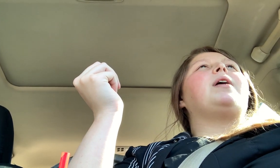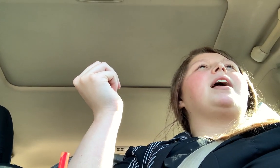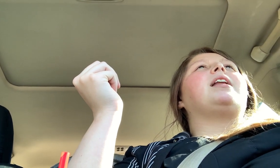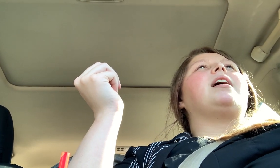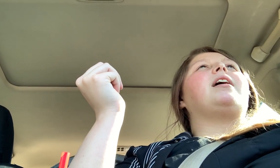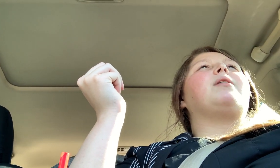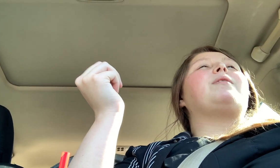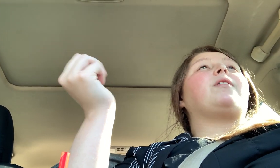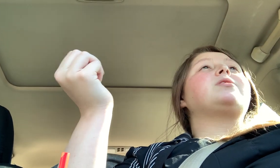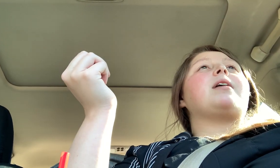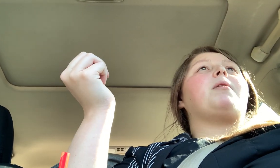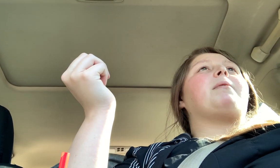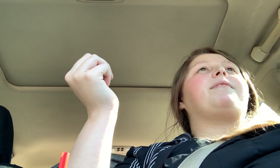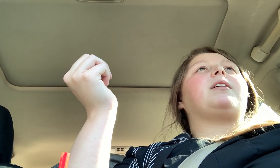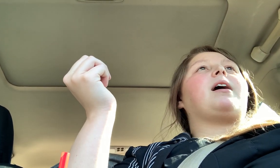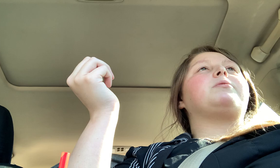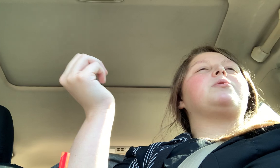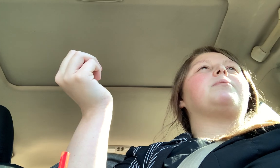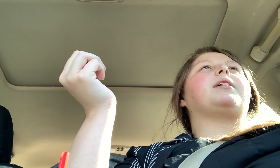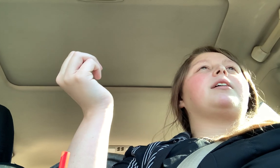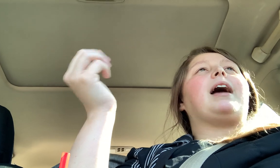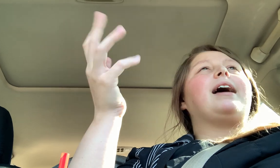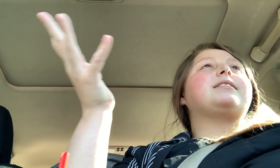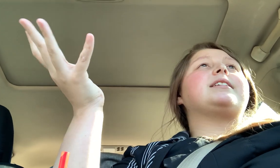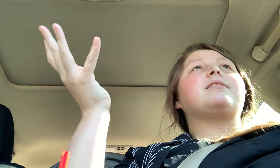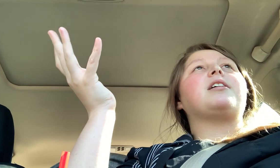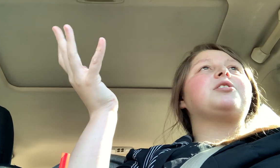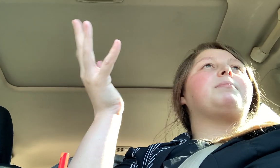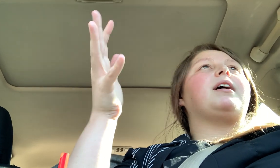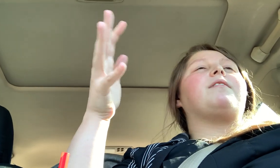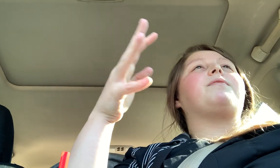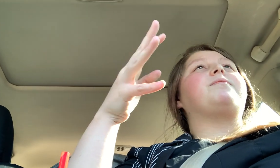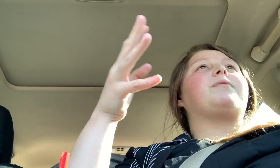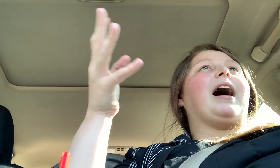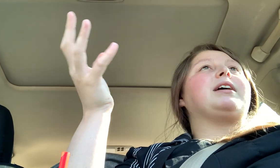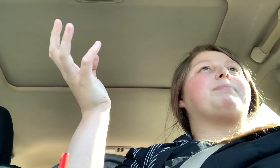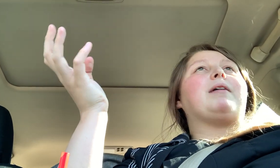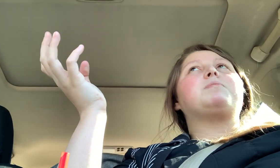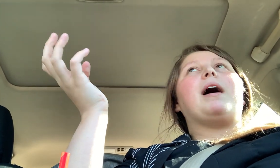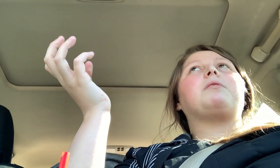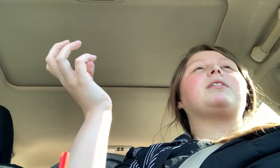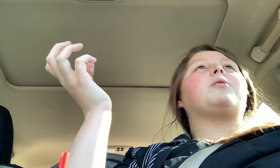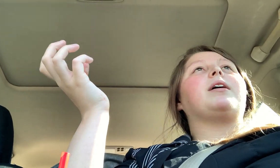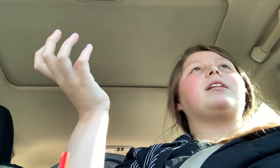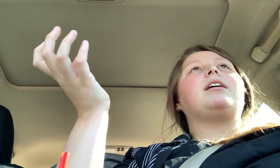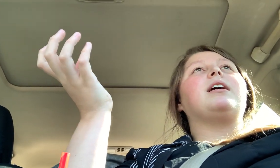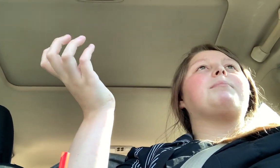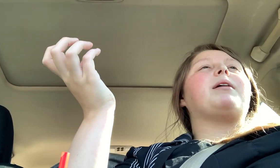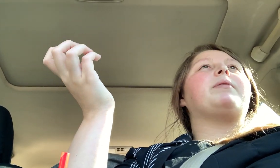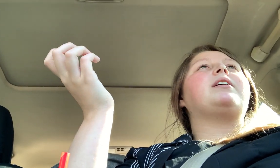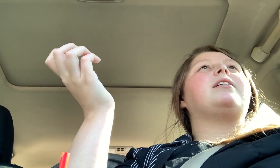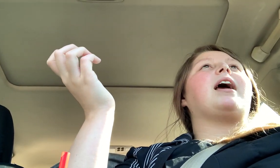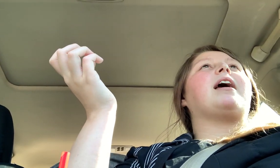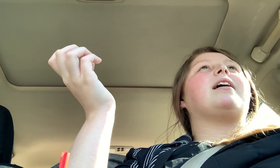when we first came home, I felt like I was doing really good. I had a C-section, but I bounced back really quickly in my opinion. And